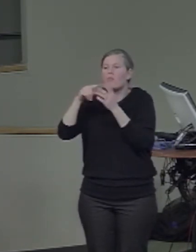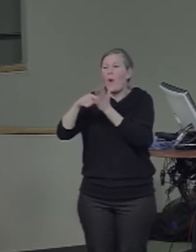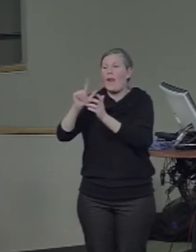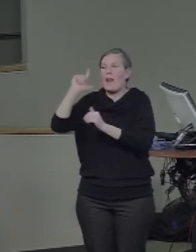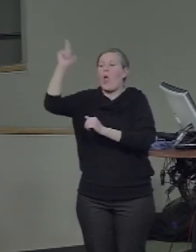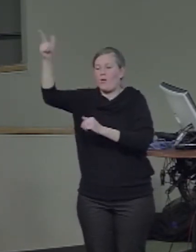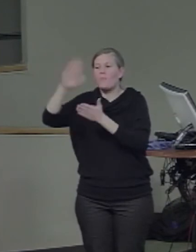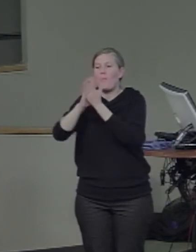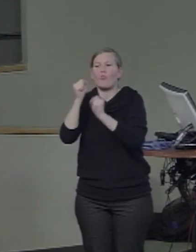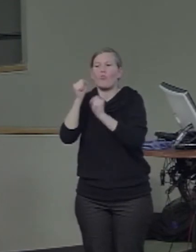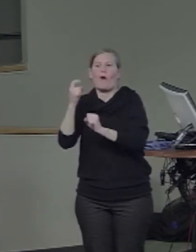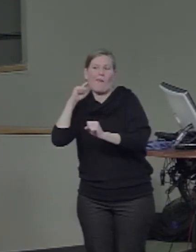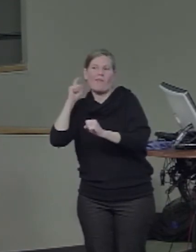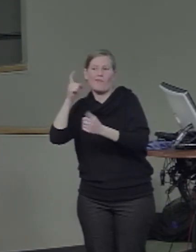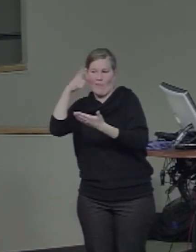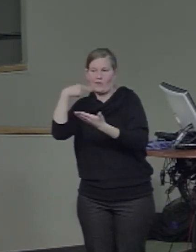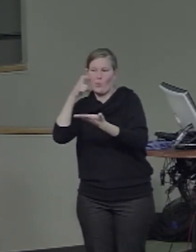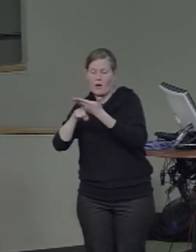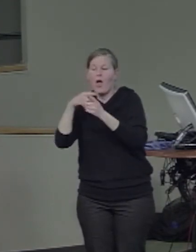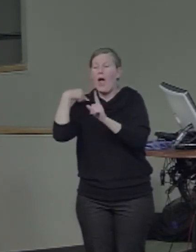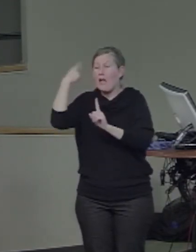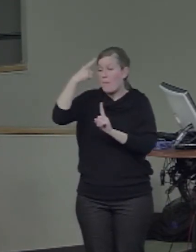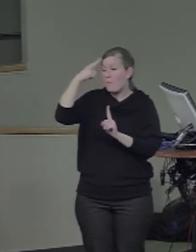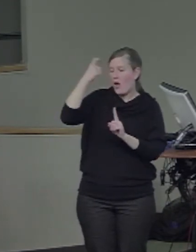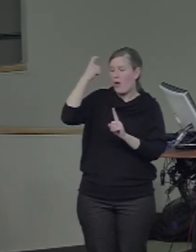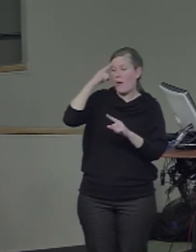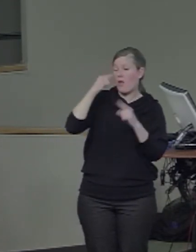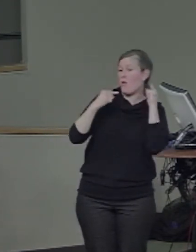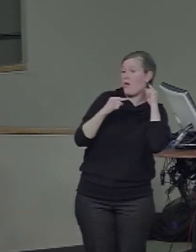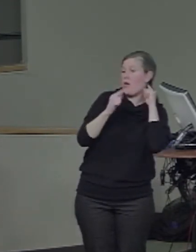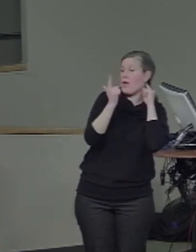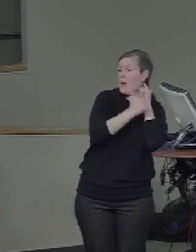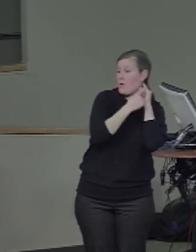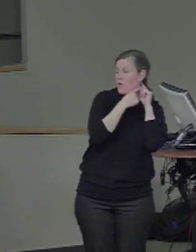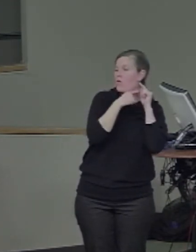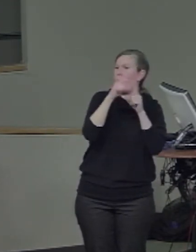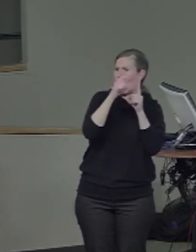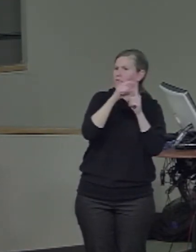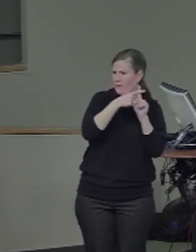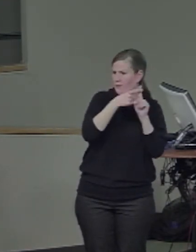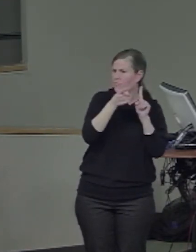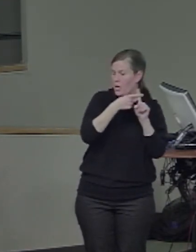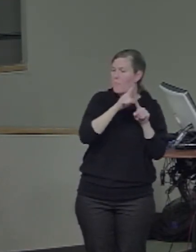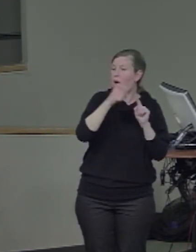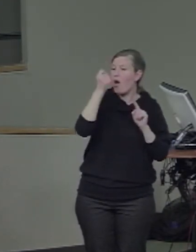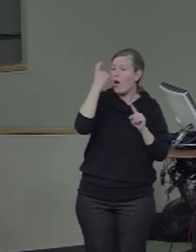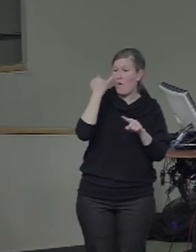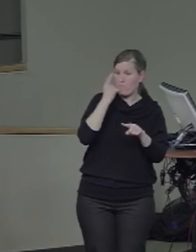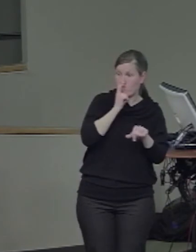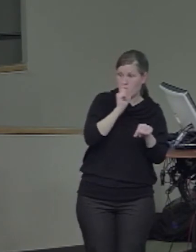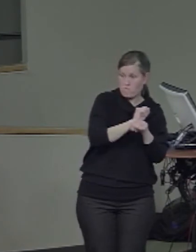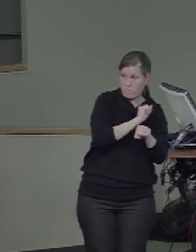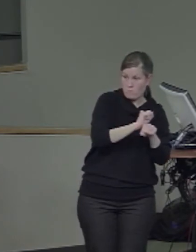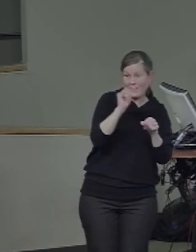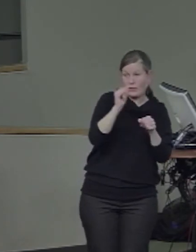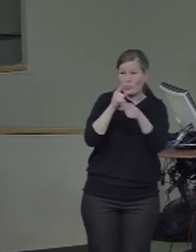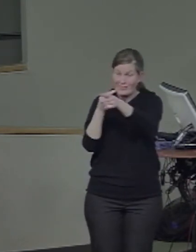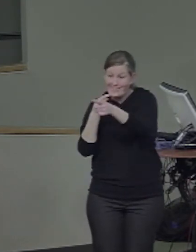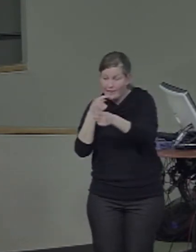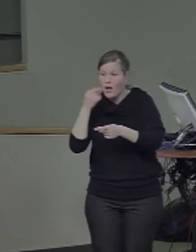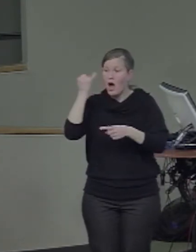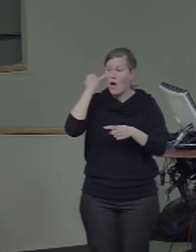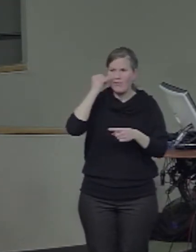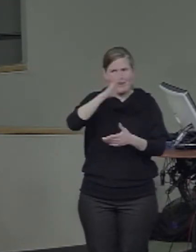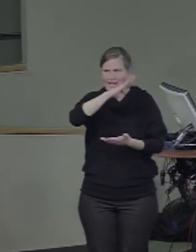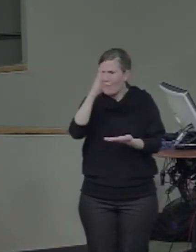lateralization from words. And if that's true, then as you say, someone who hasn't learned a written